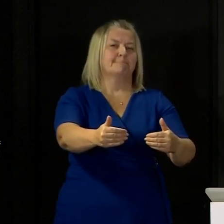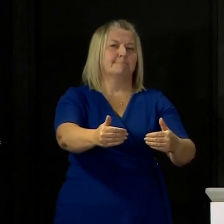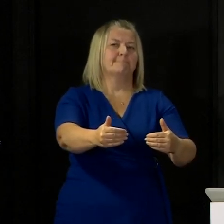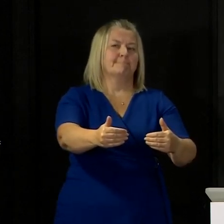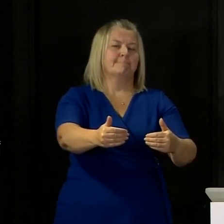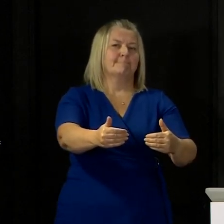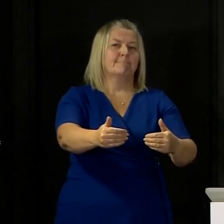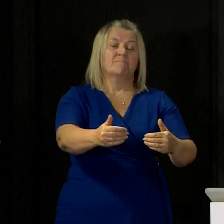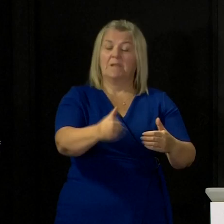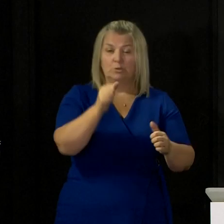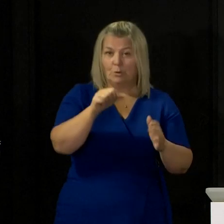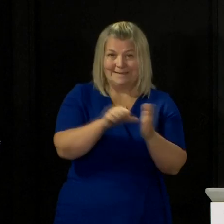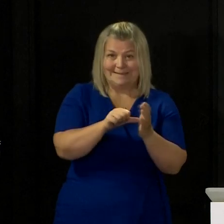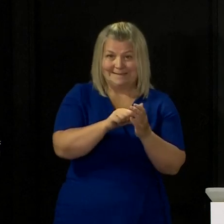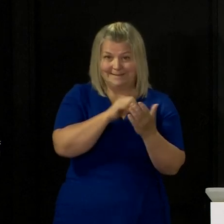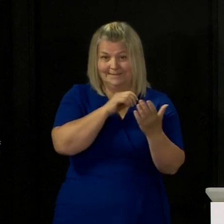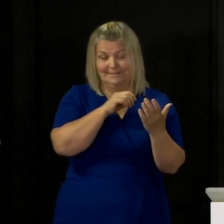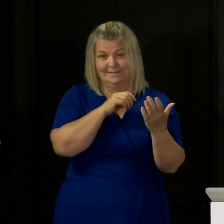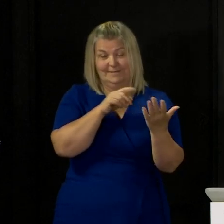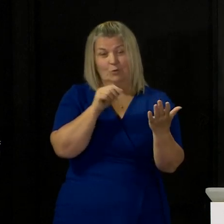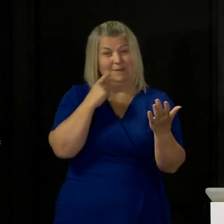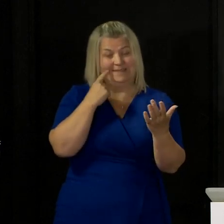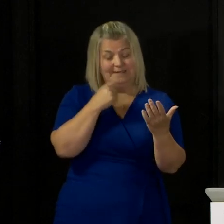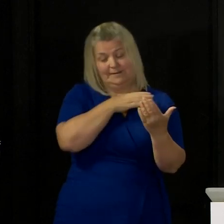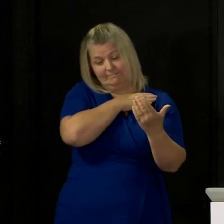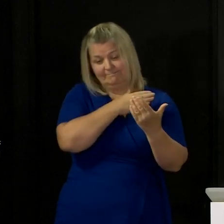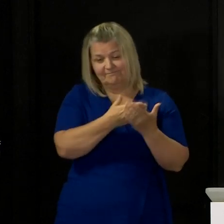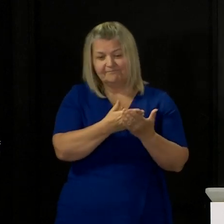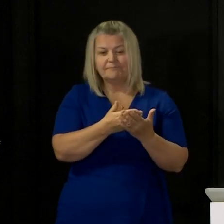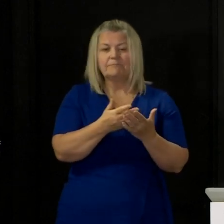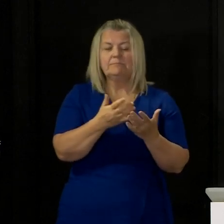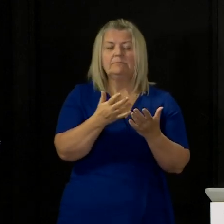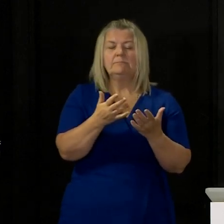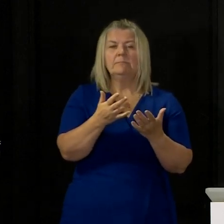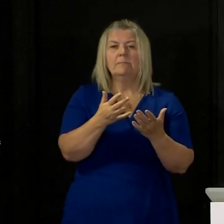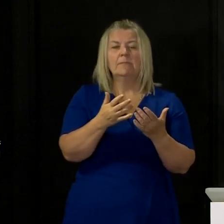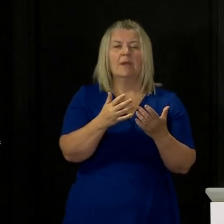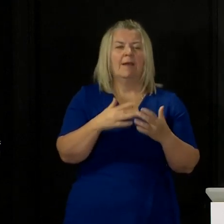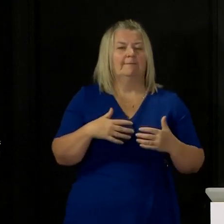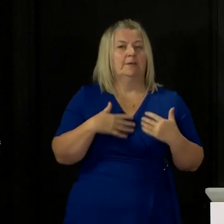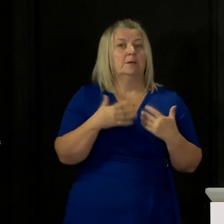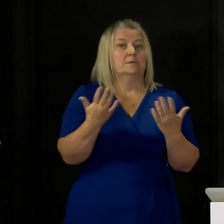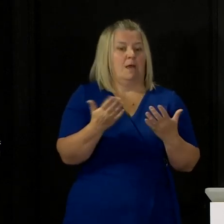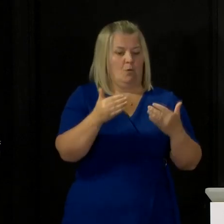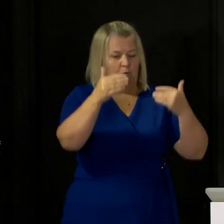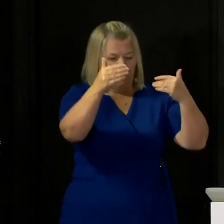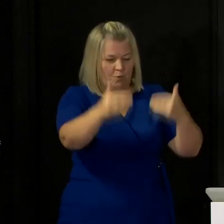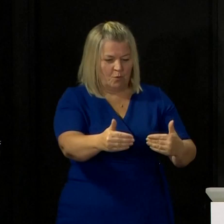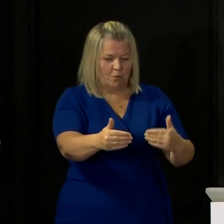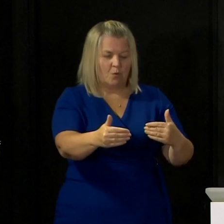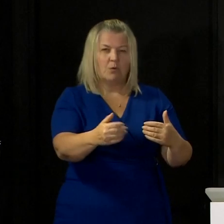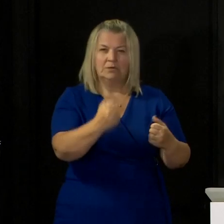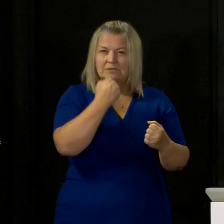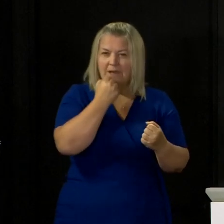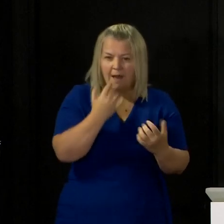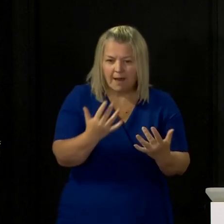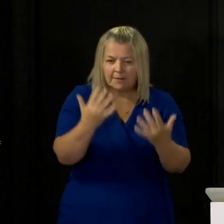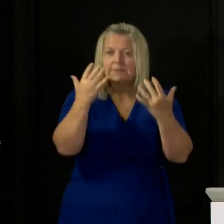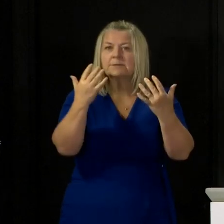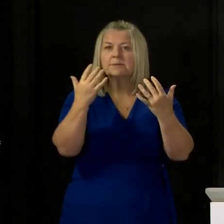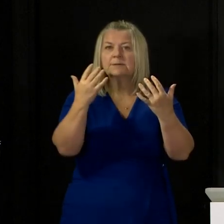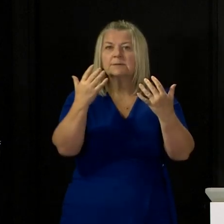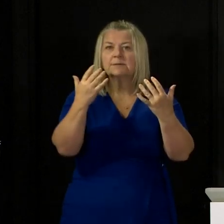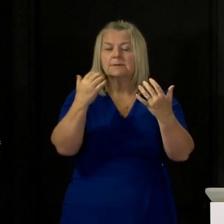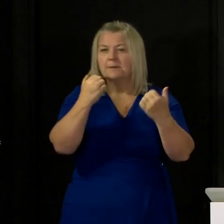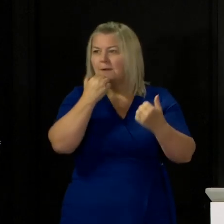has been easy because I know it hasn't for anybody but we're entering a phase now where we do see all of the statistics heading downwards